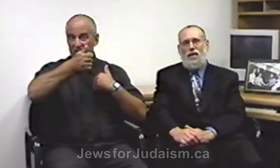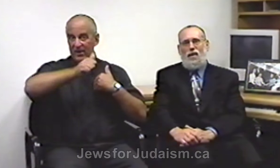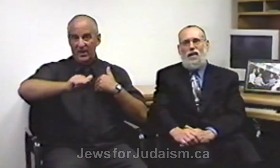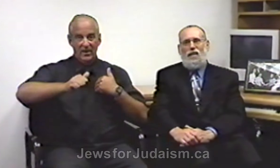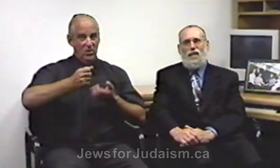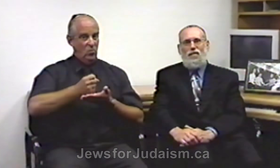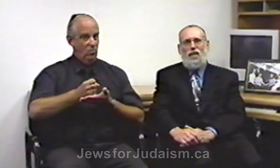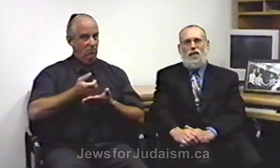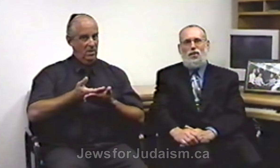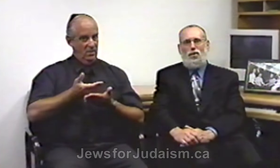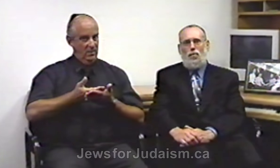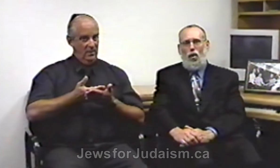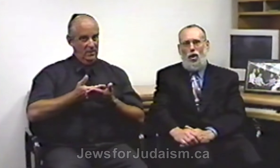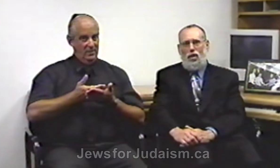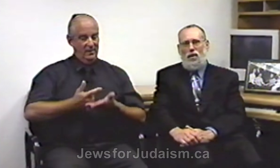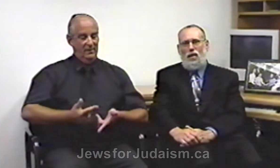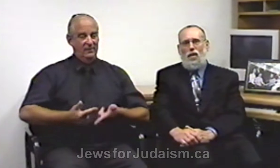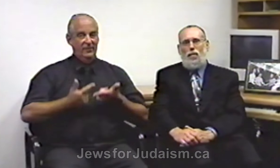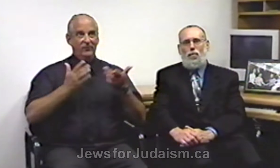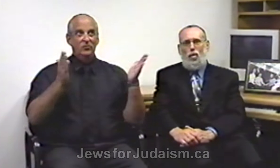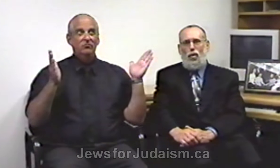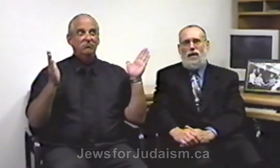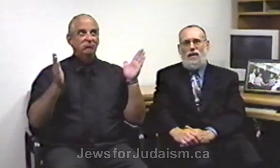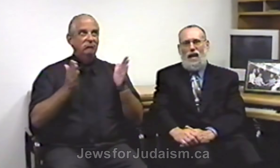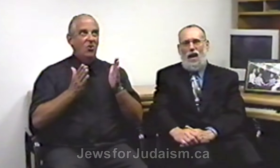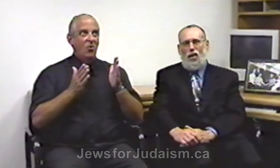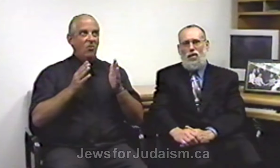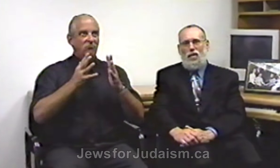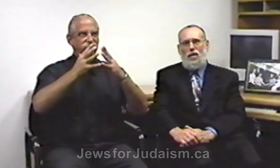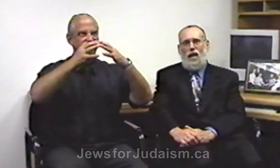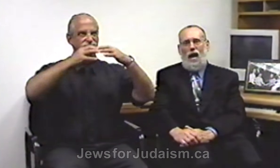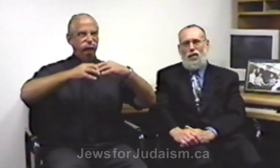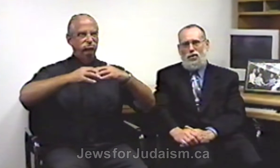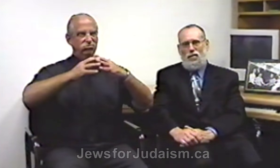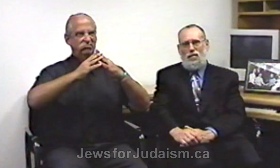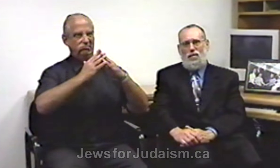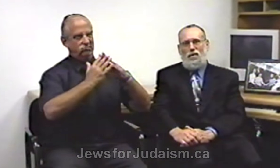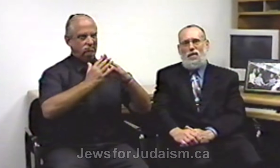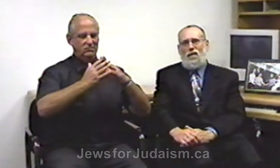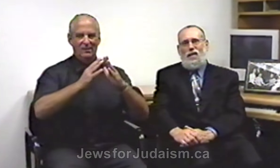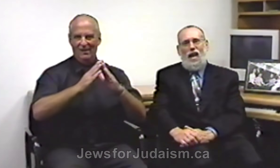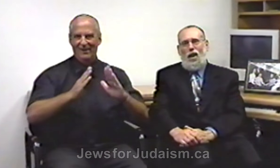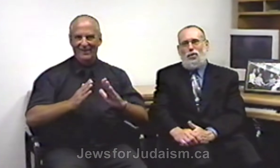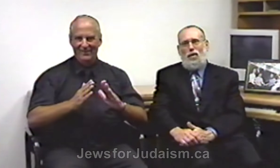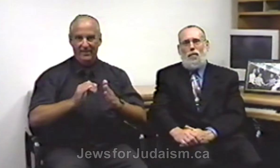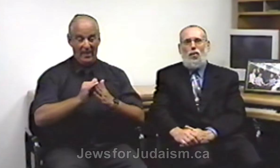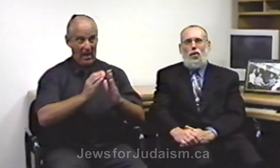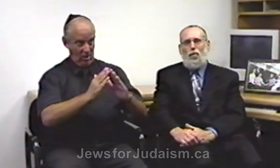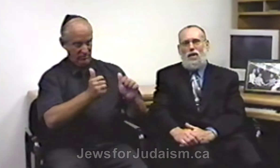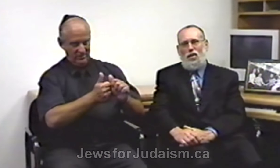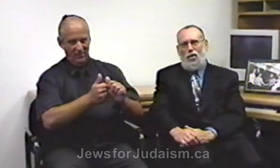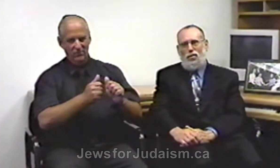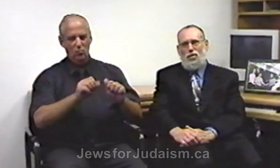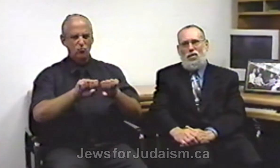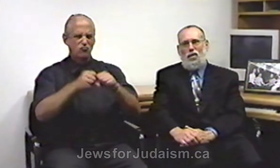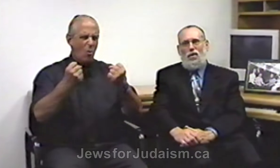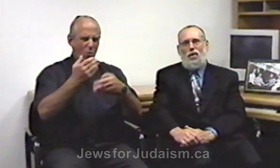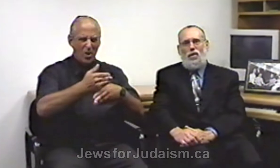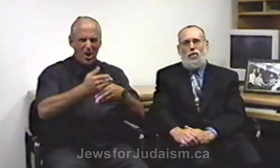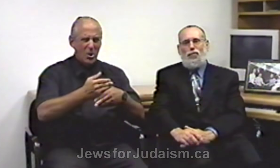he lived in a small broken down house the house had broken windows the